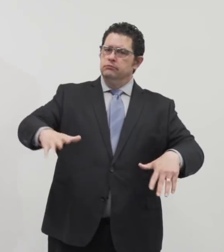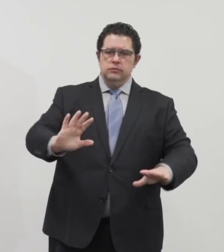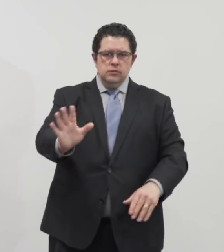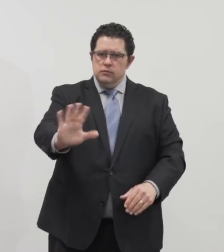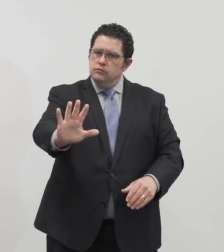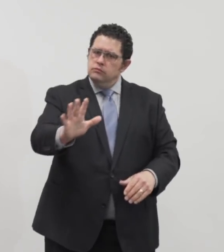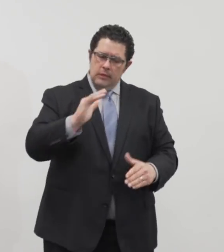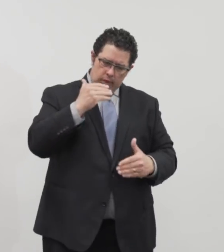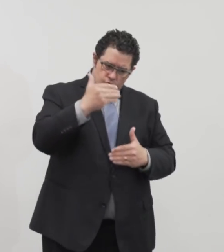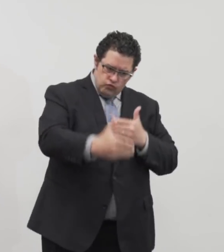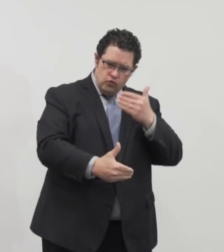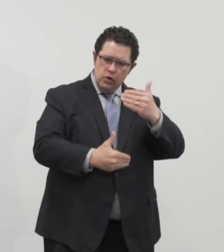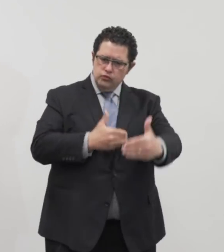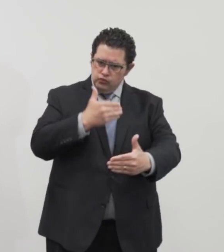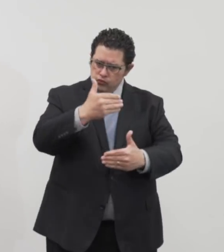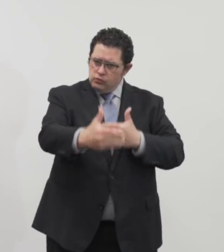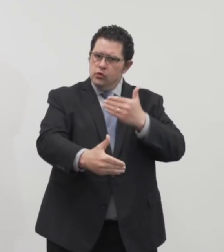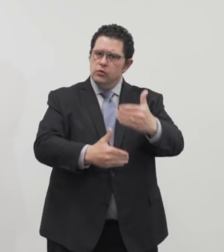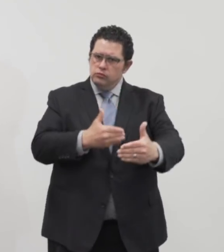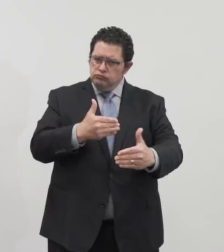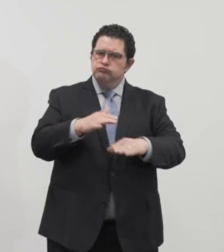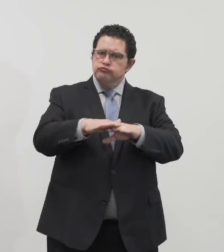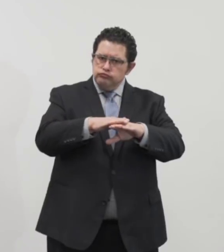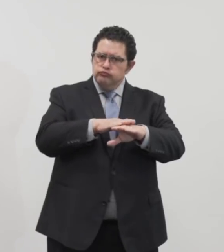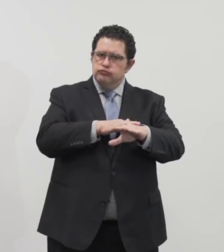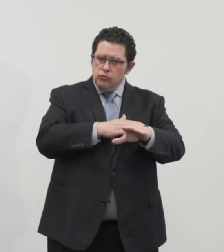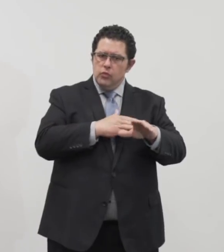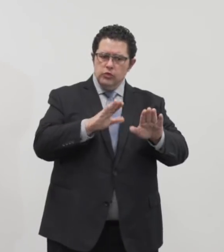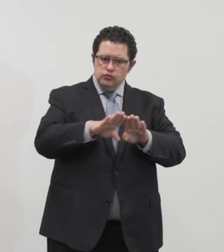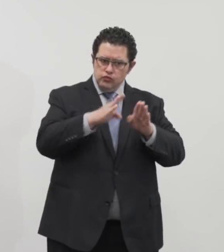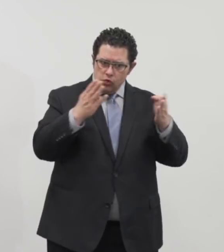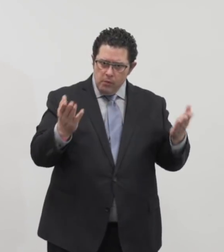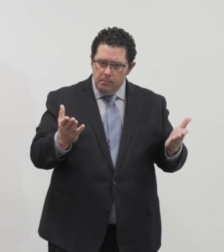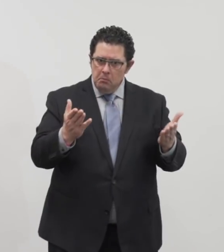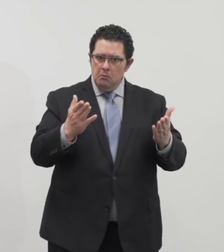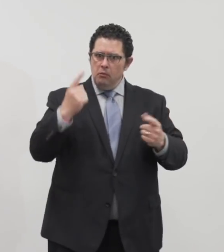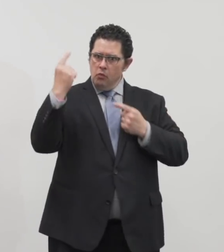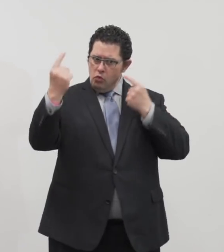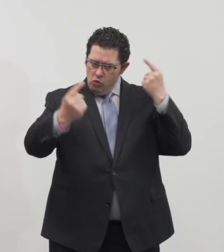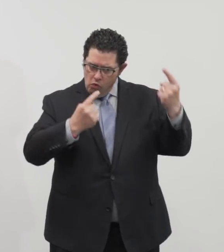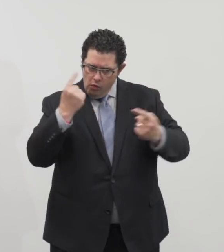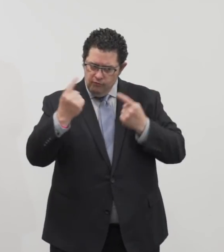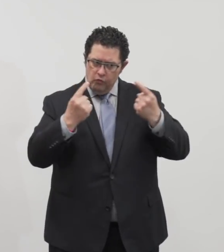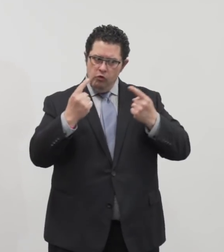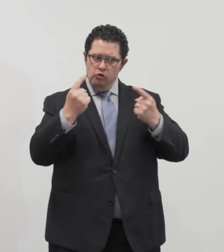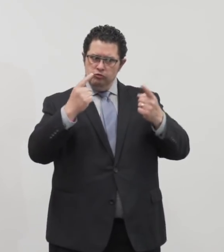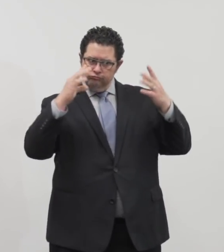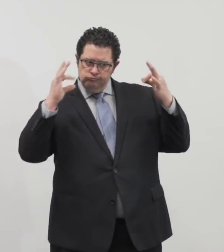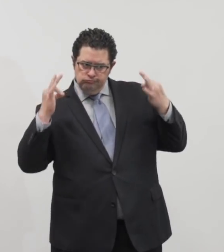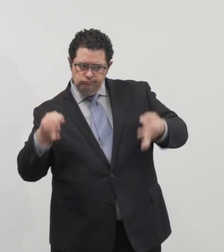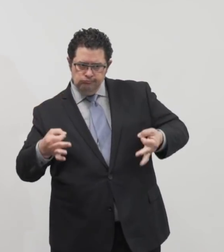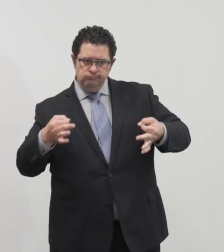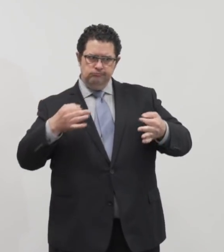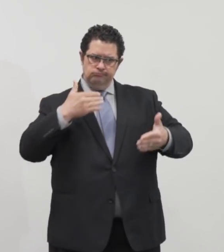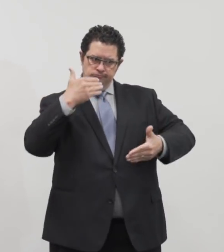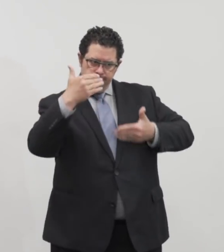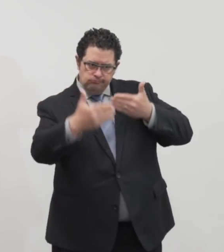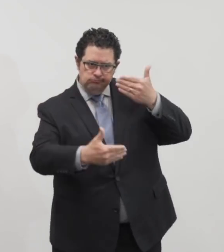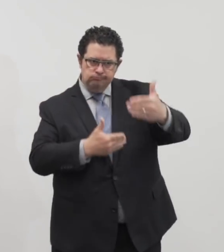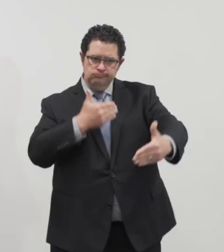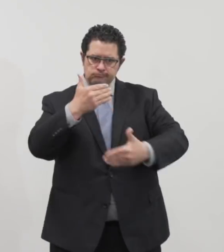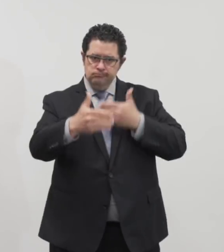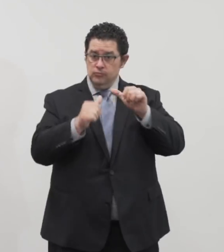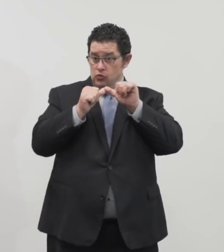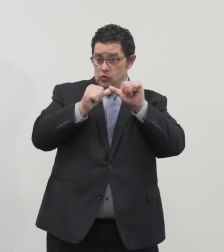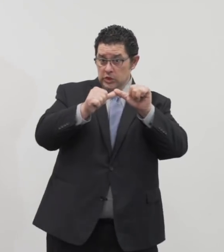process of reopening our county. A gradual, thoughtful, deliberate and measured process will allow us to move forward, to